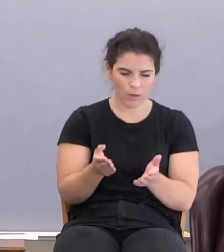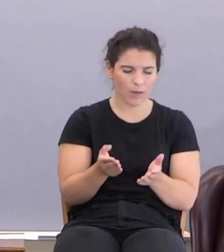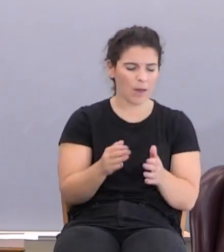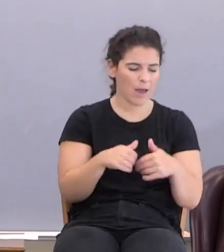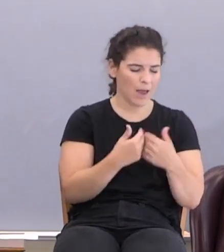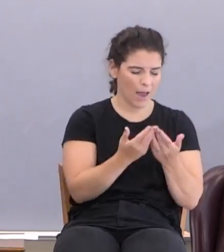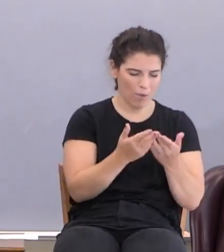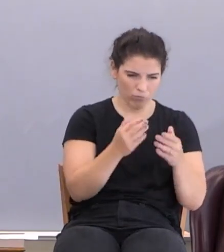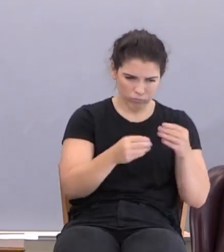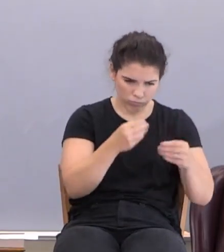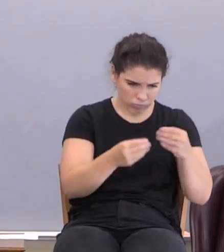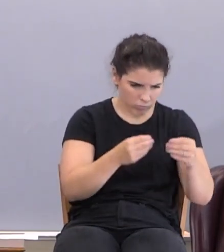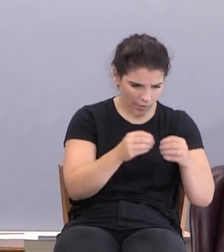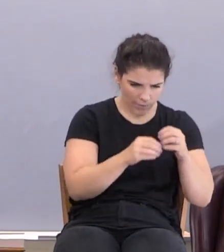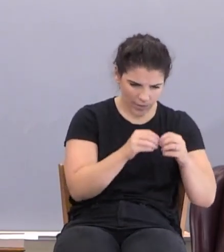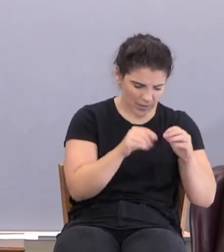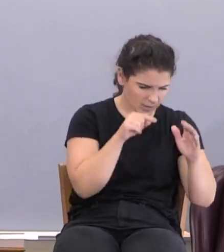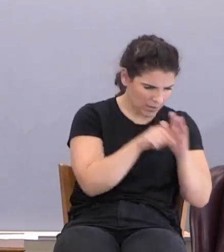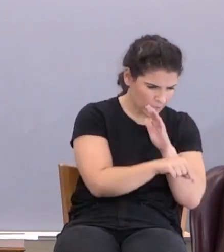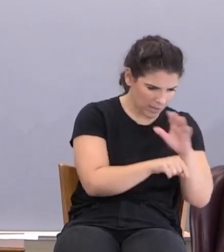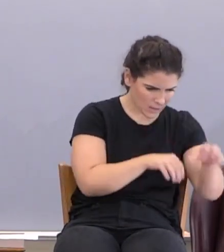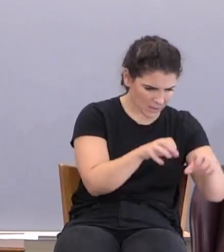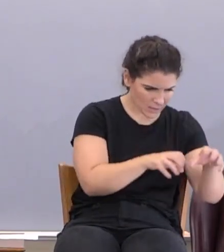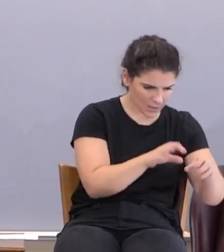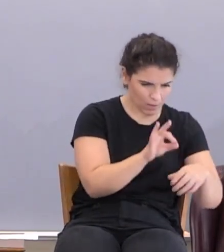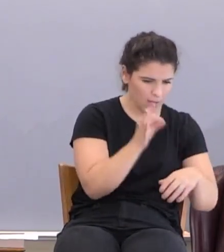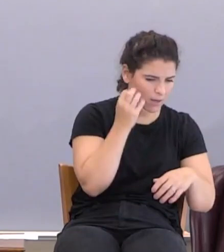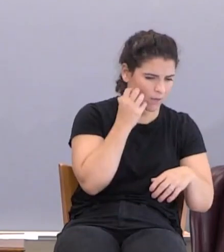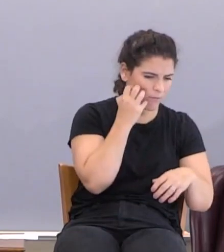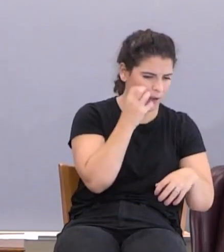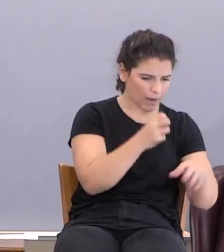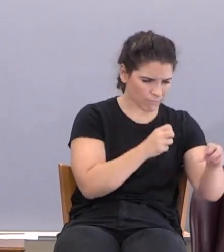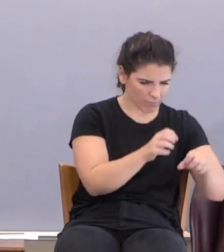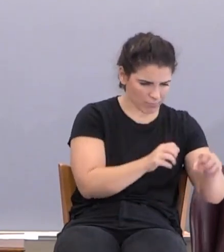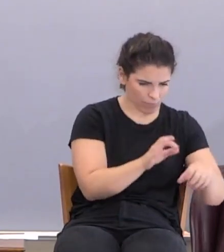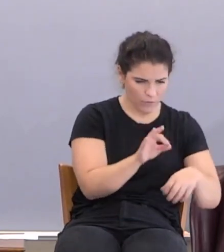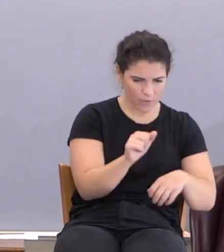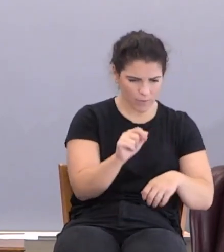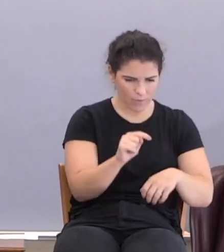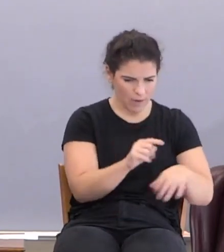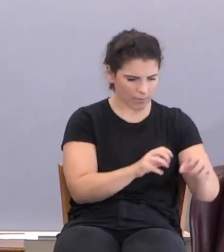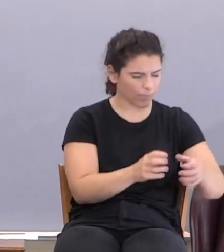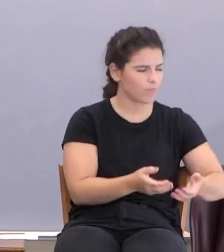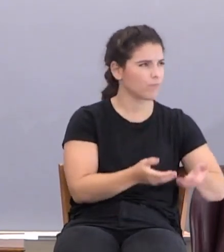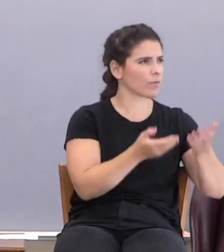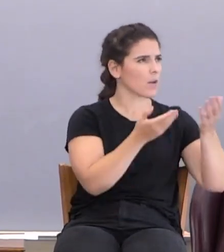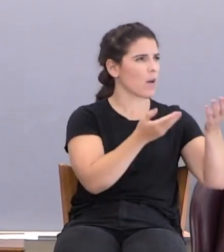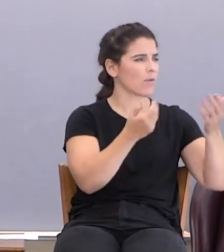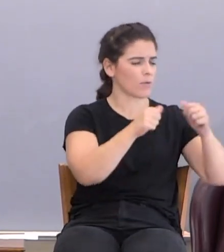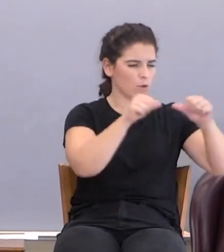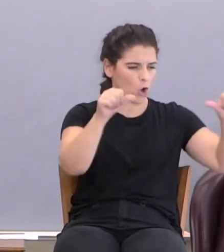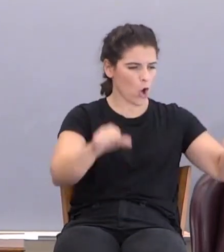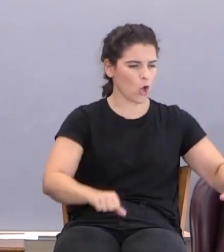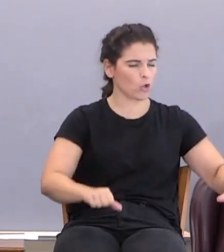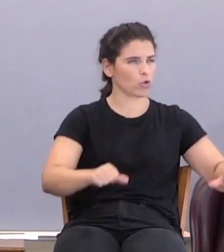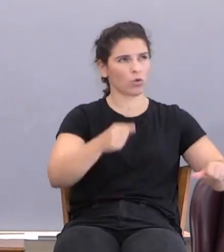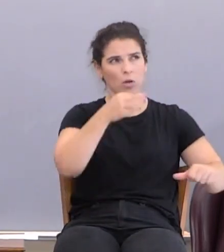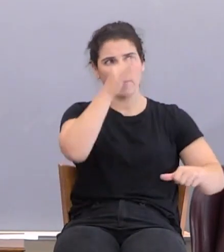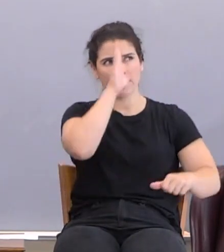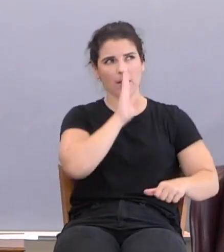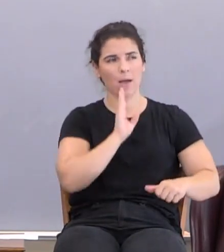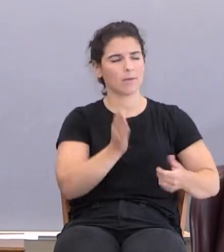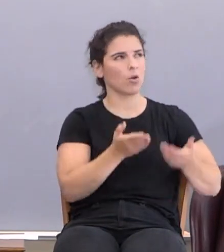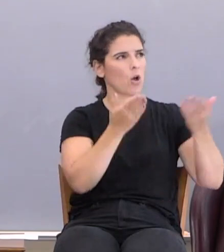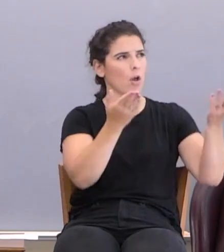it, shed the blood. He knew to cut it up and then to lay it at the altar. These guys knew some things about what God wanted. They weren't just walking, they weren't just guessing